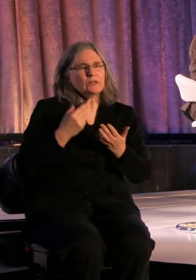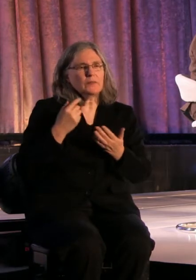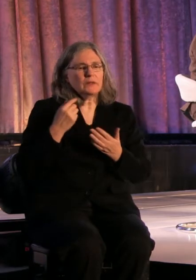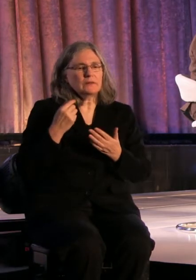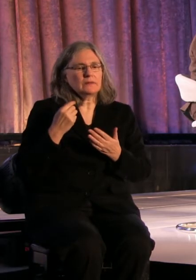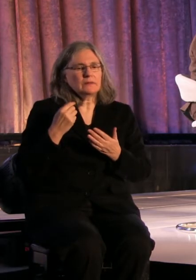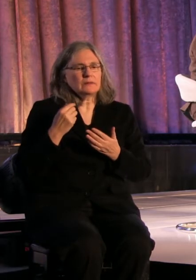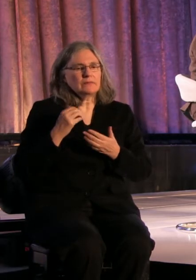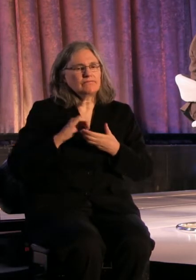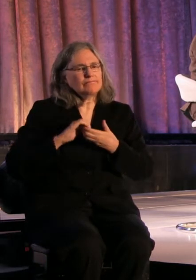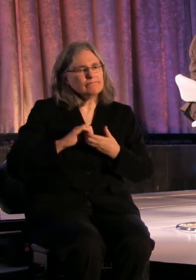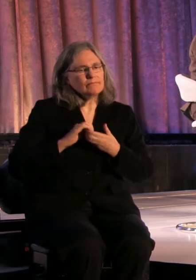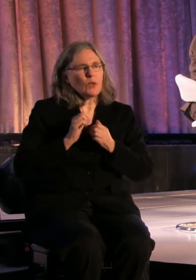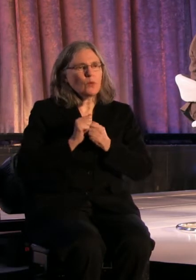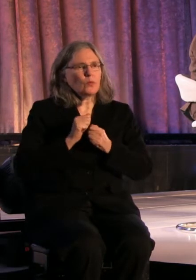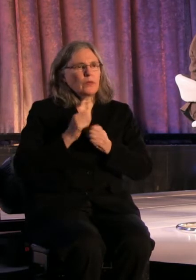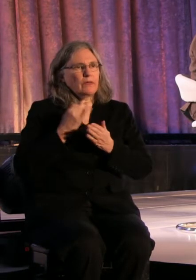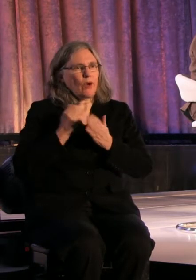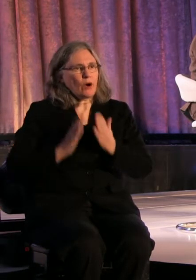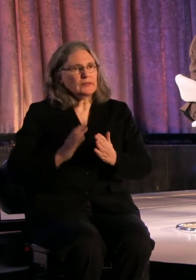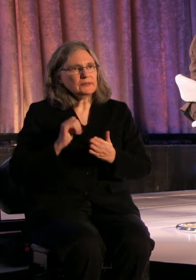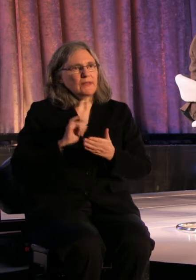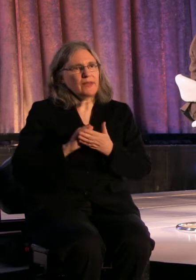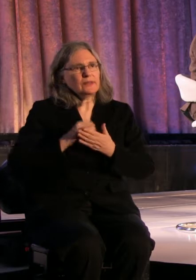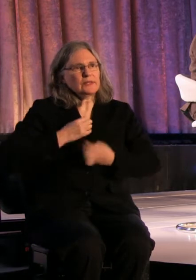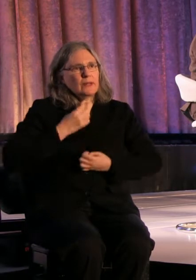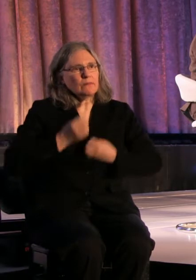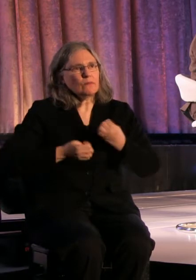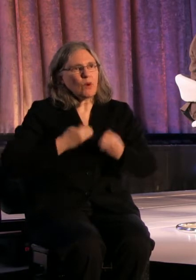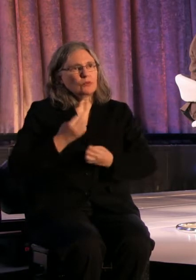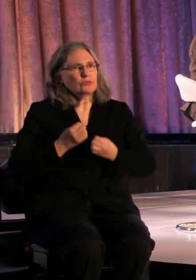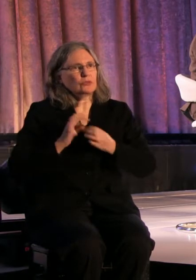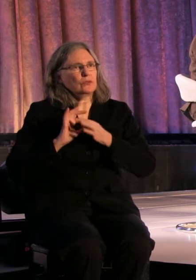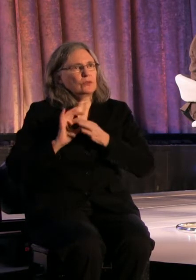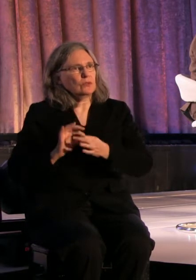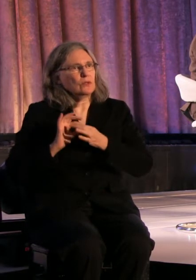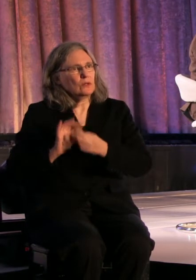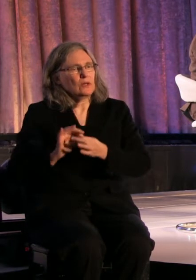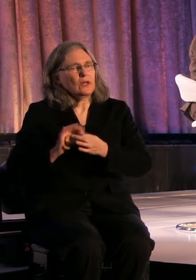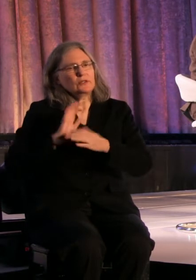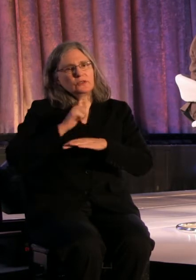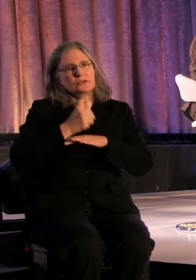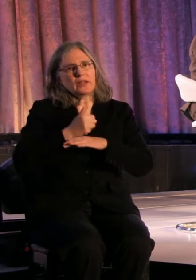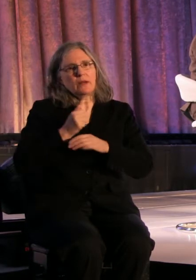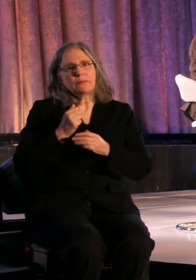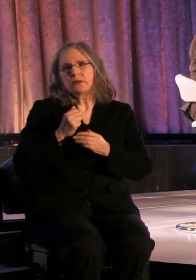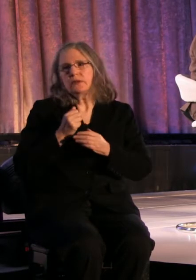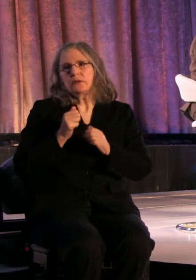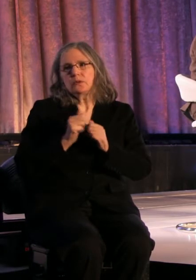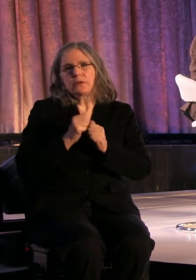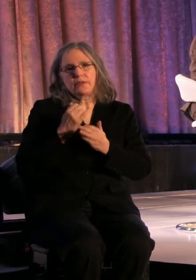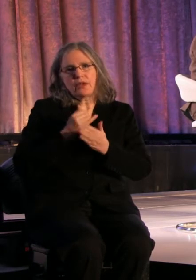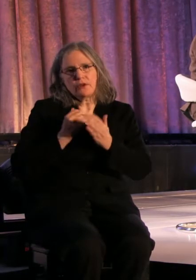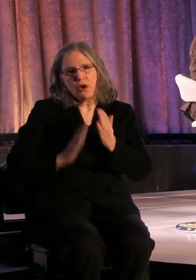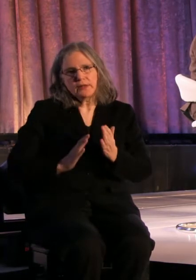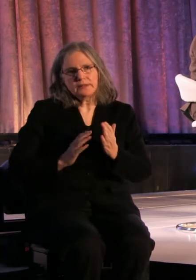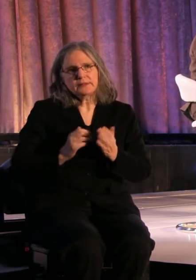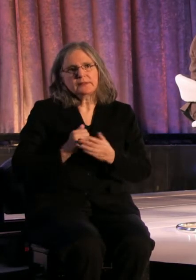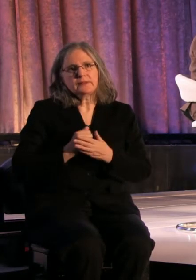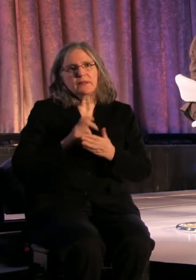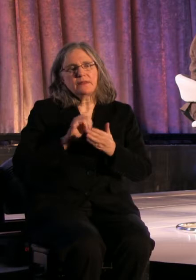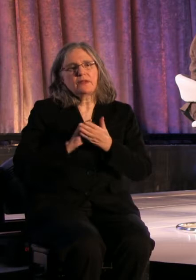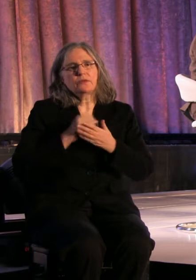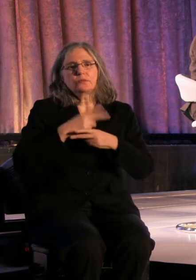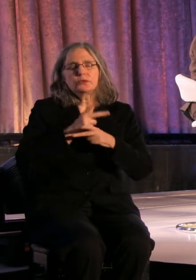is an emotional relationship you set up with the artist when you commit to an event that you're producing and that you're